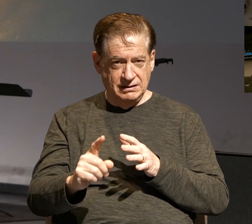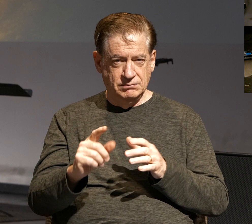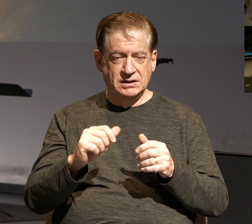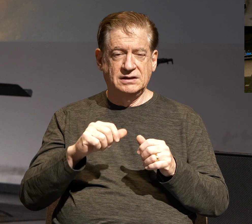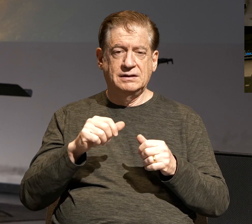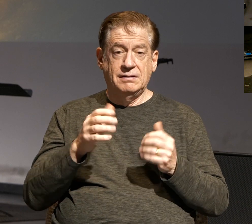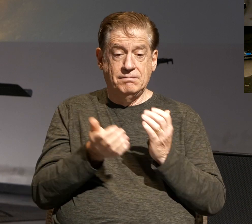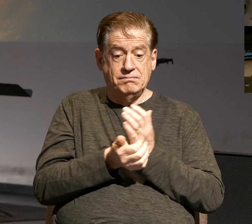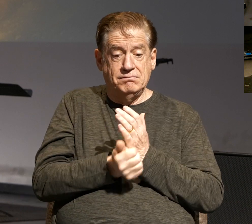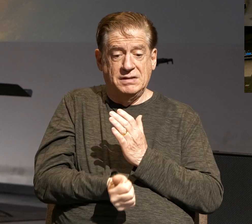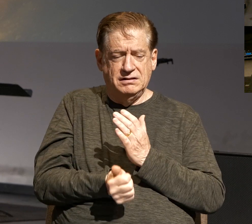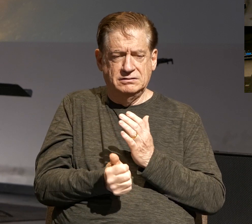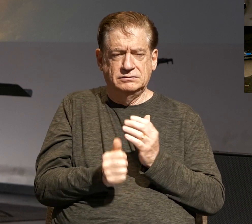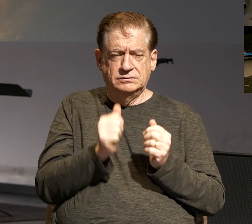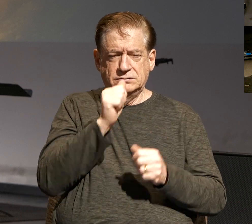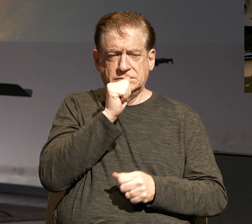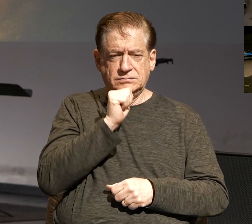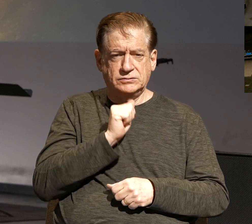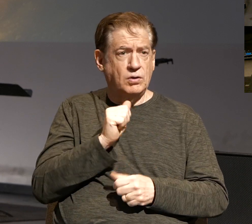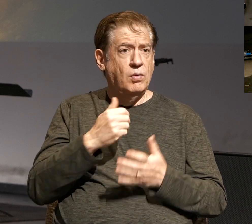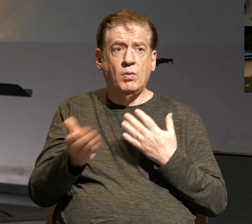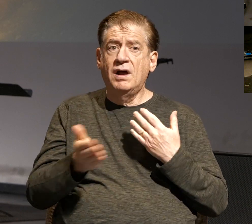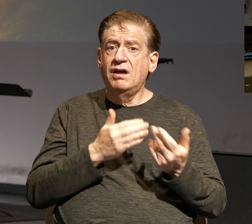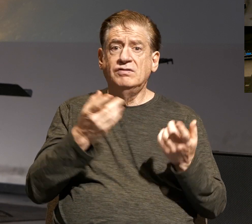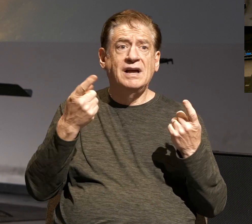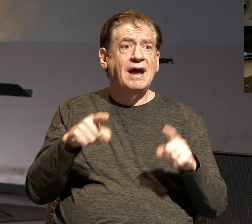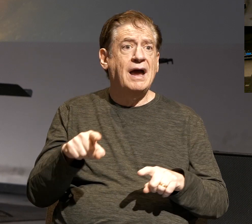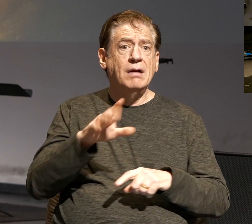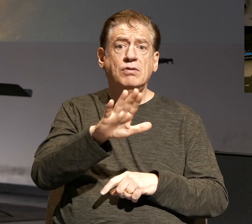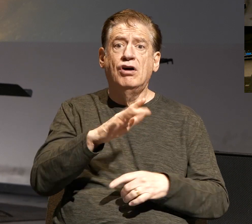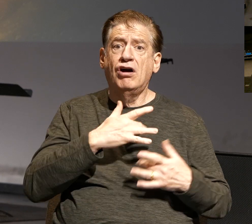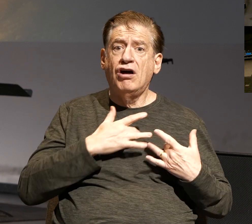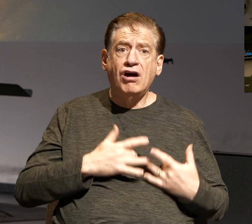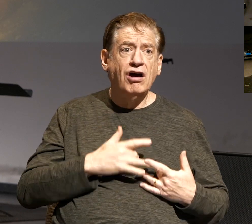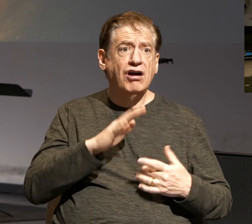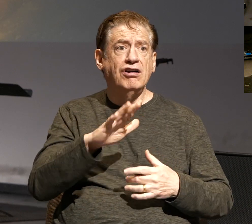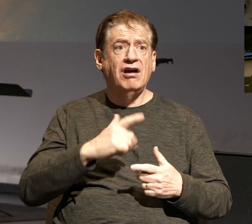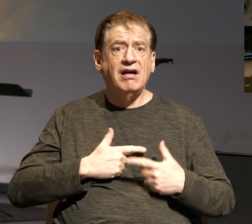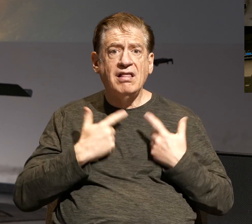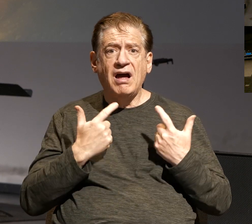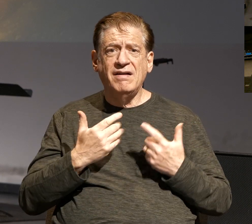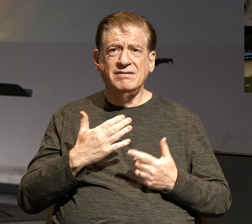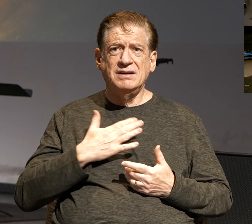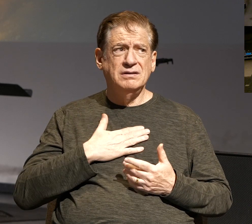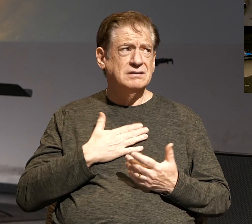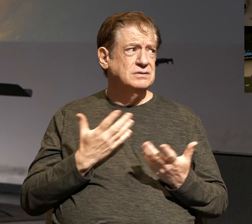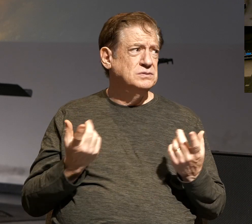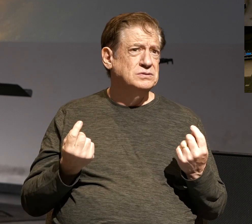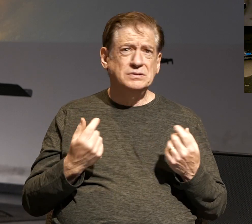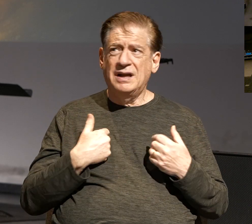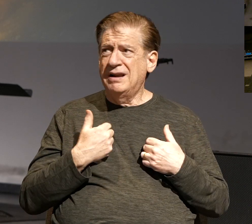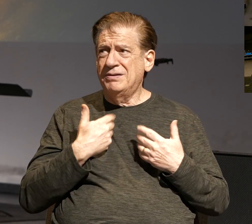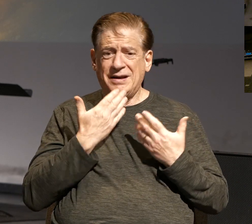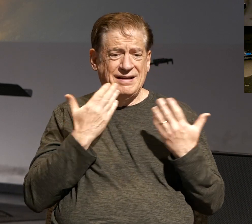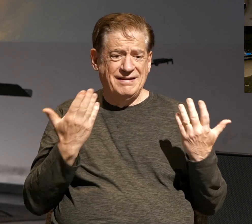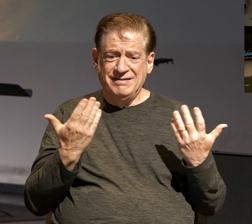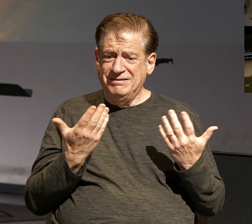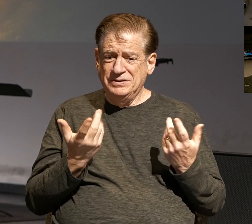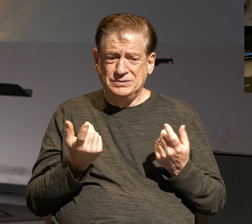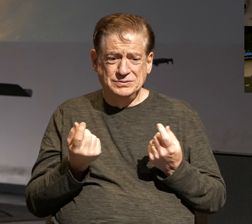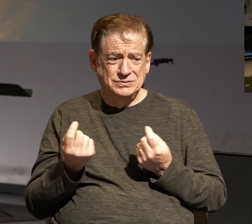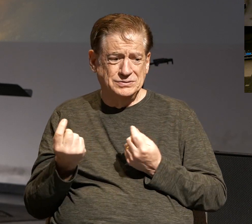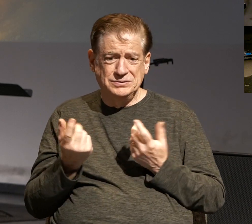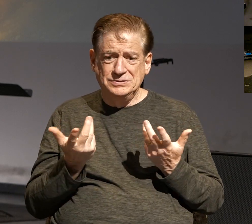endure. So whatever's going on in your heart, your life, your world right now, and you think, I don't have what it takes, guess what?